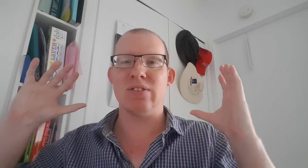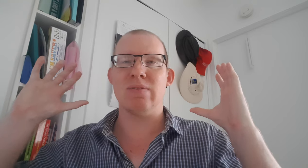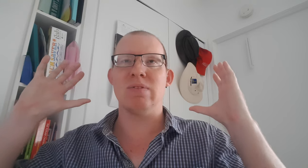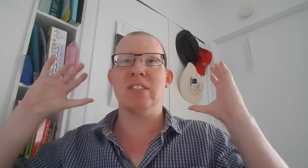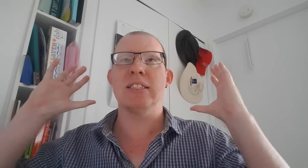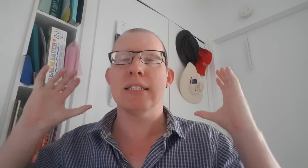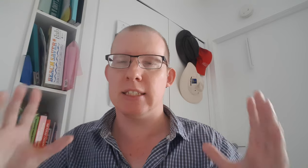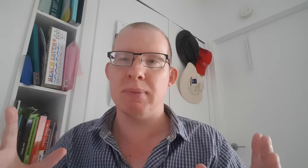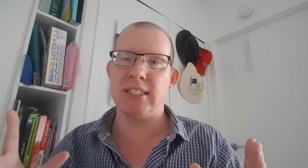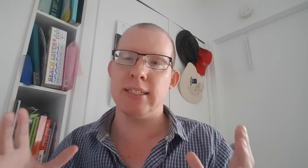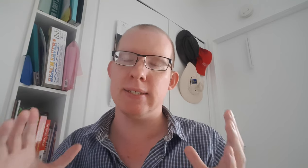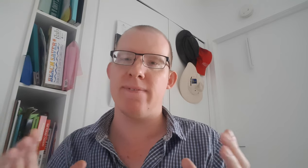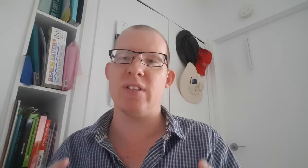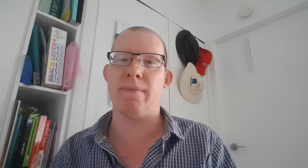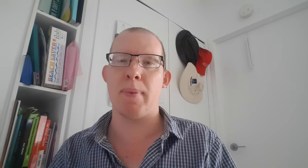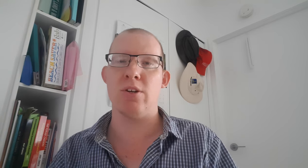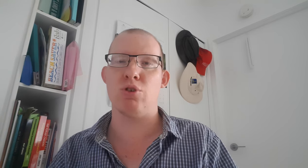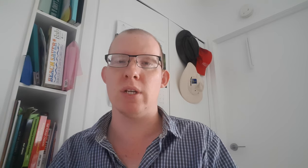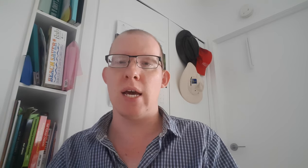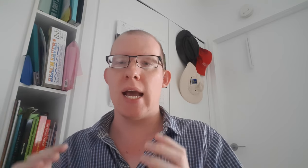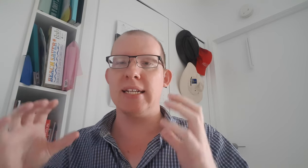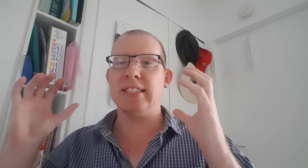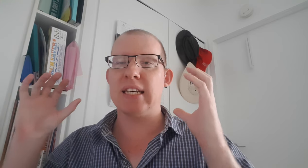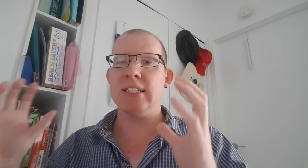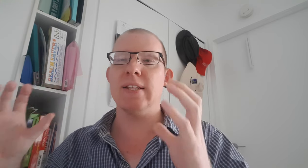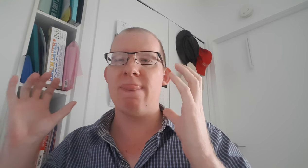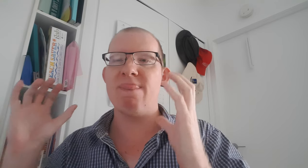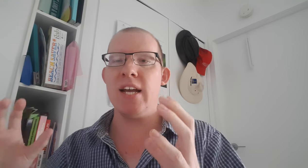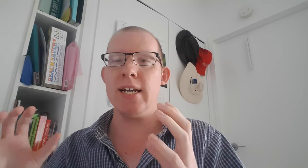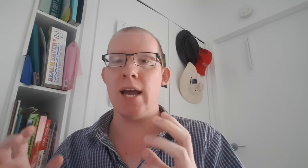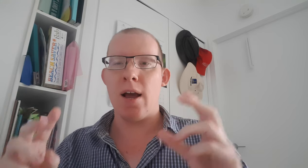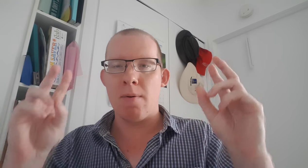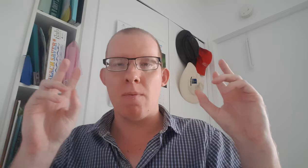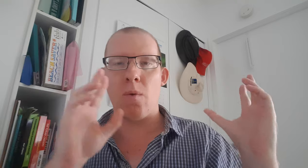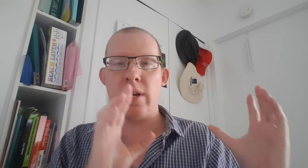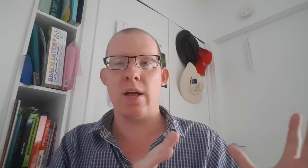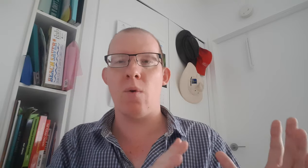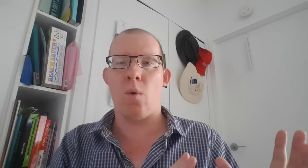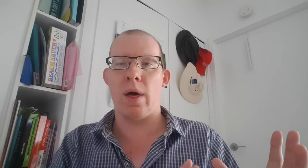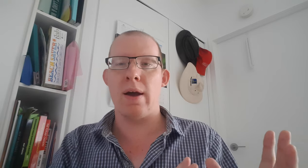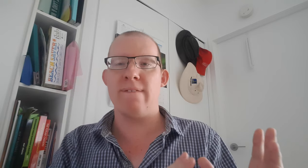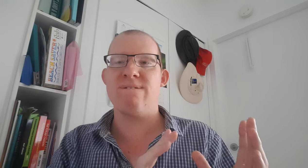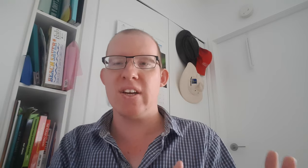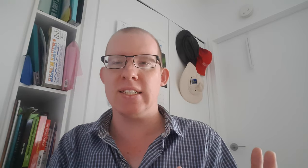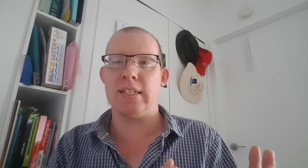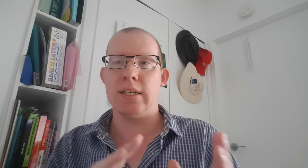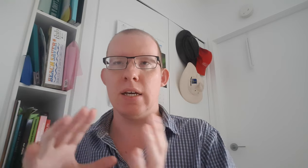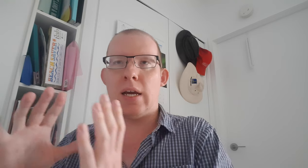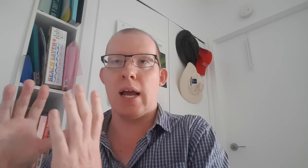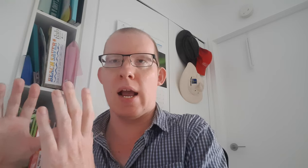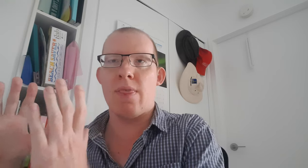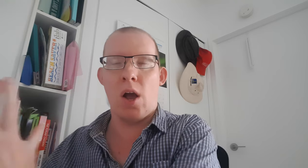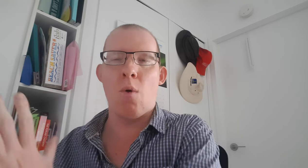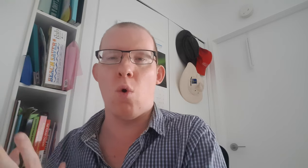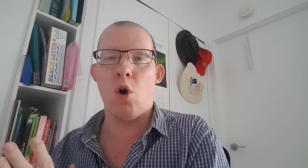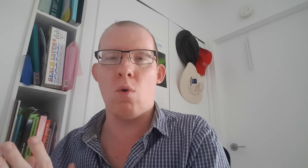dismissing this information. It doesn't think in their world they fit in their world.